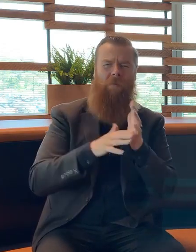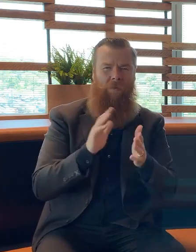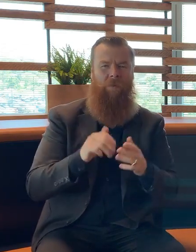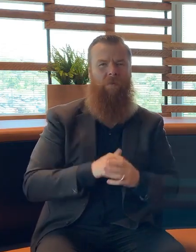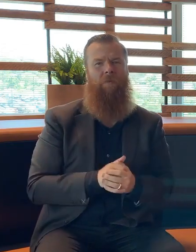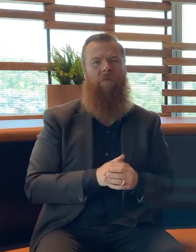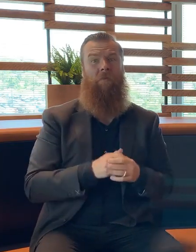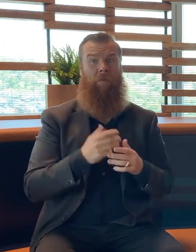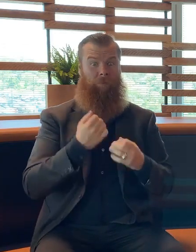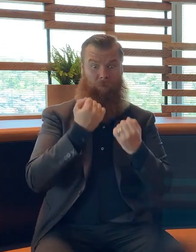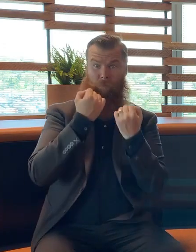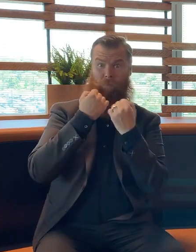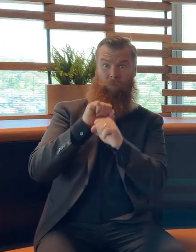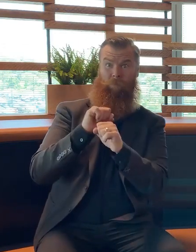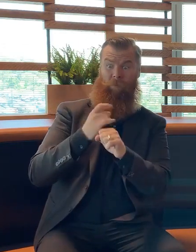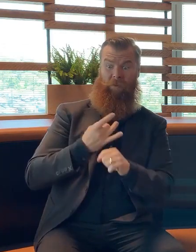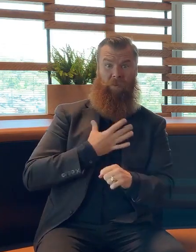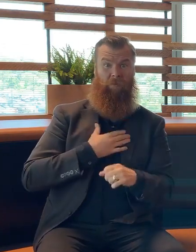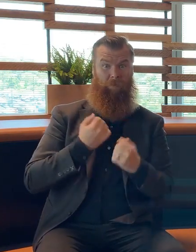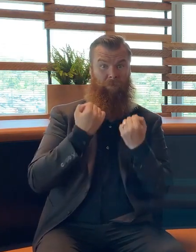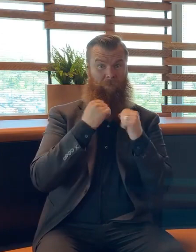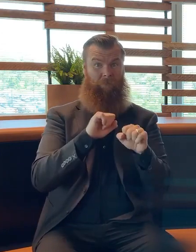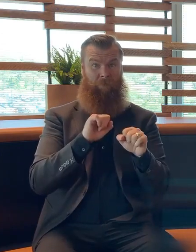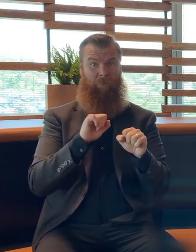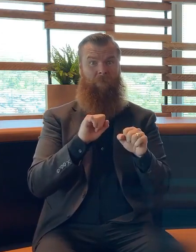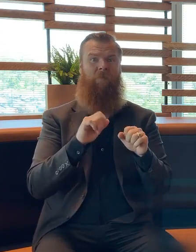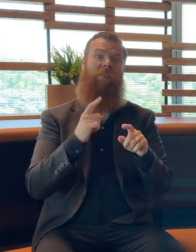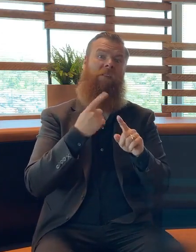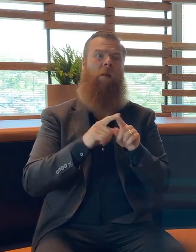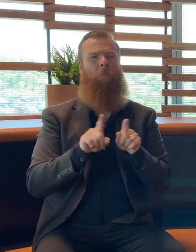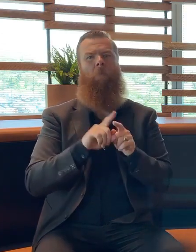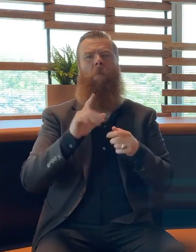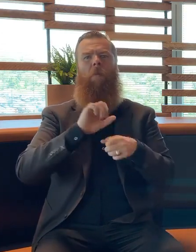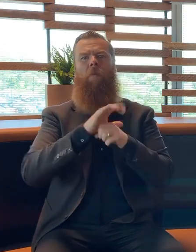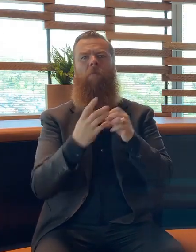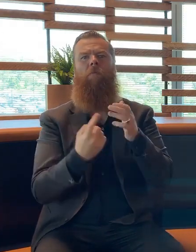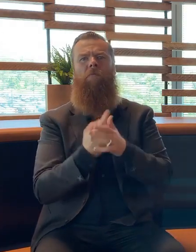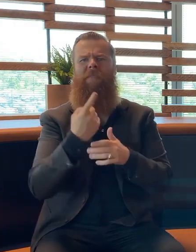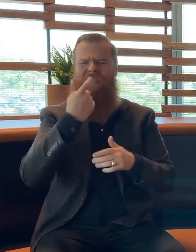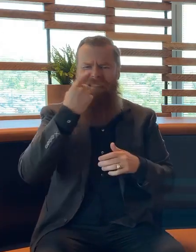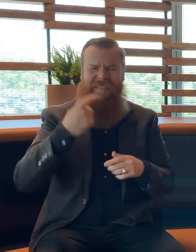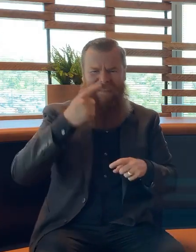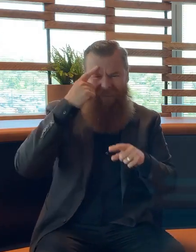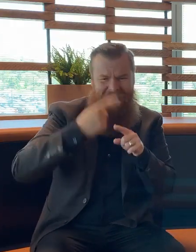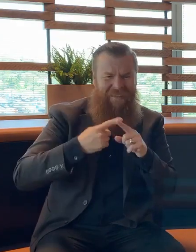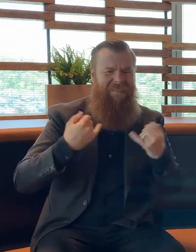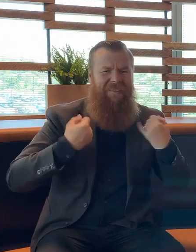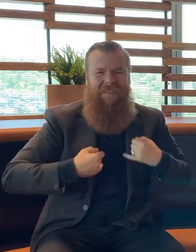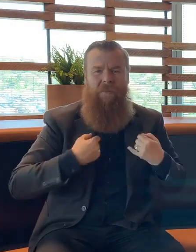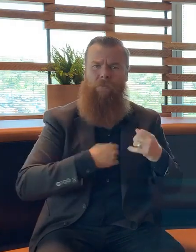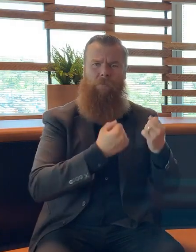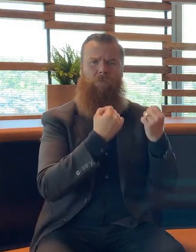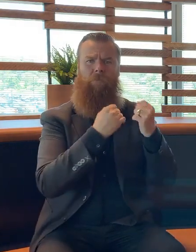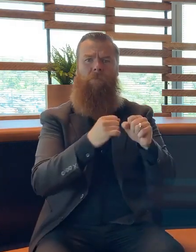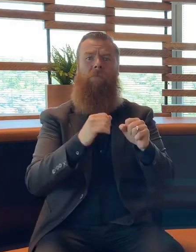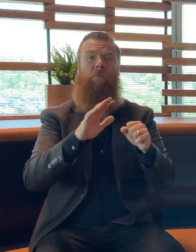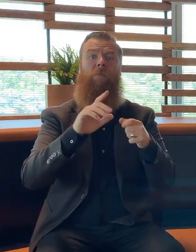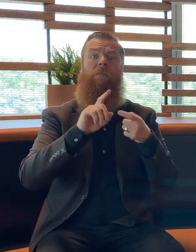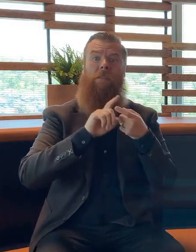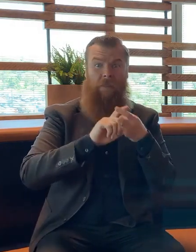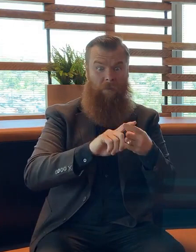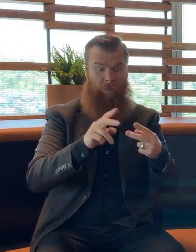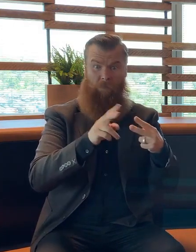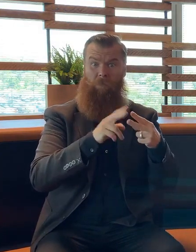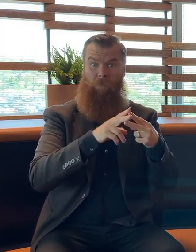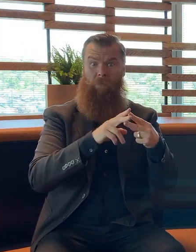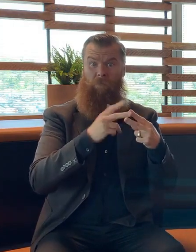course our own protection for ourselves against severe disease and that actually does continue. We've got good evidence